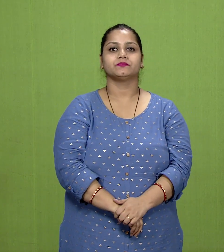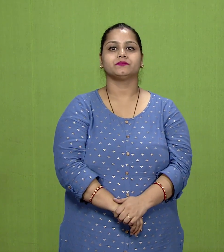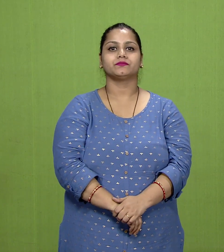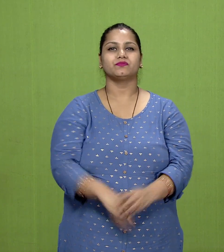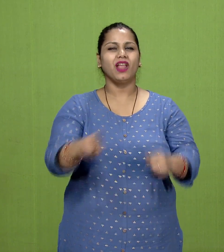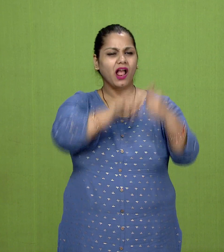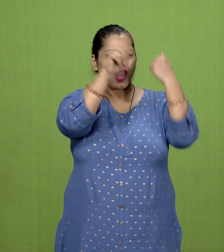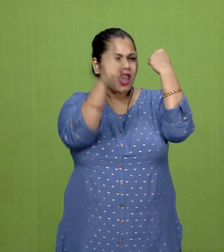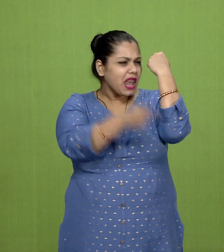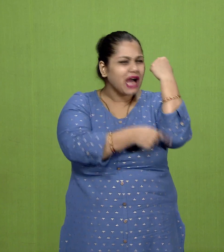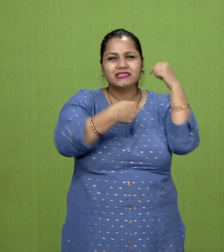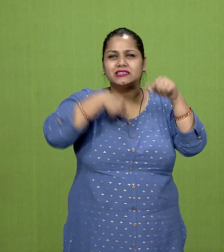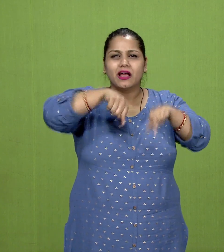towards the end of this period